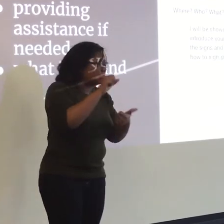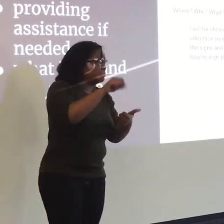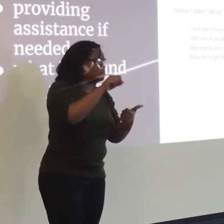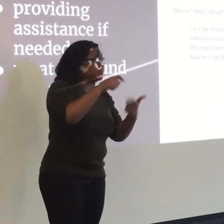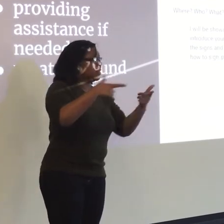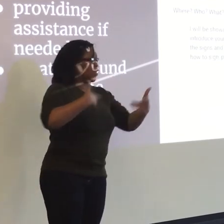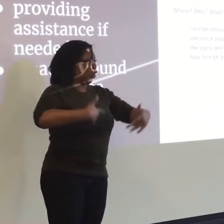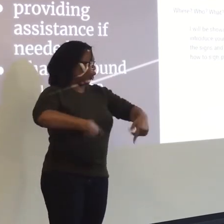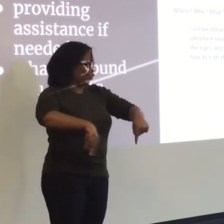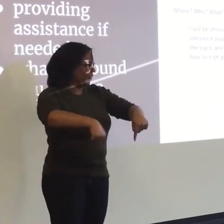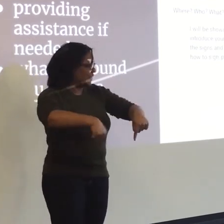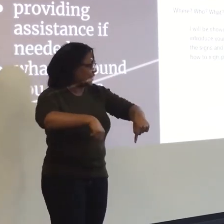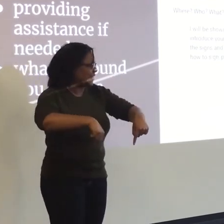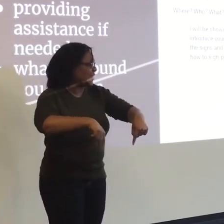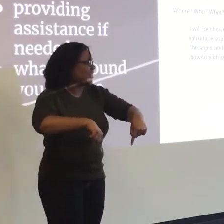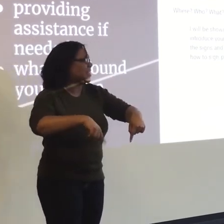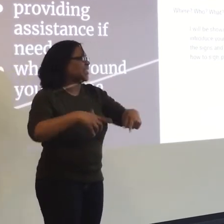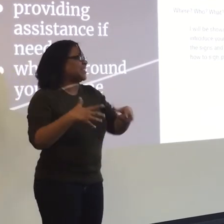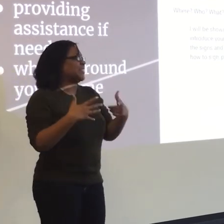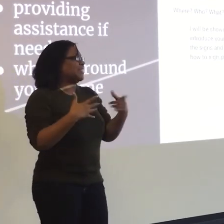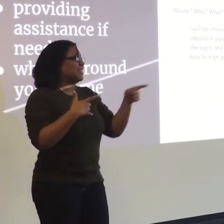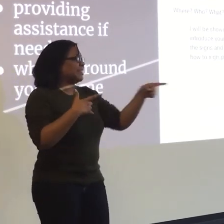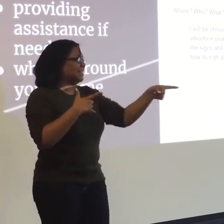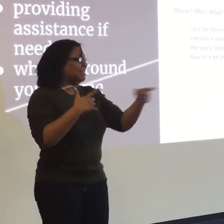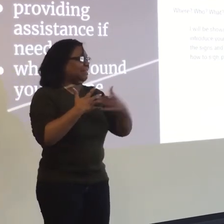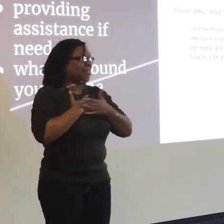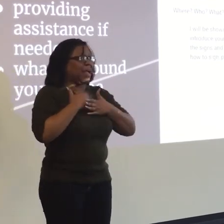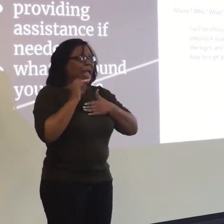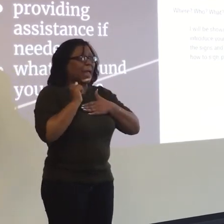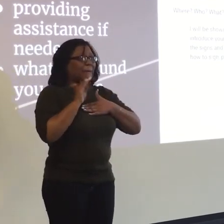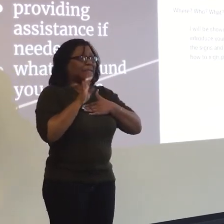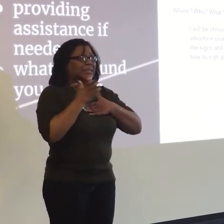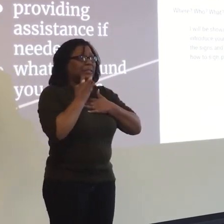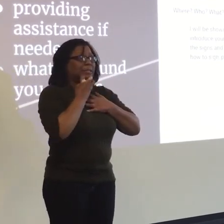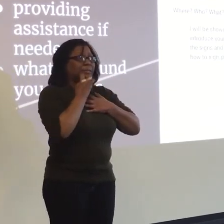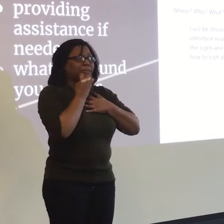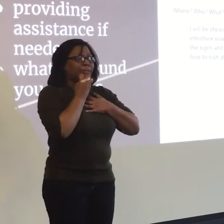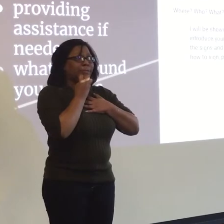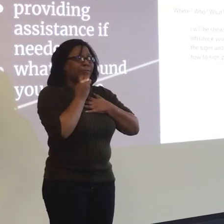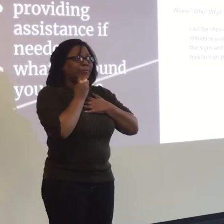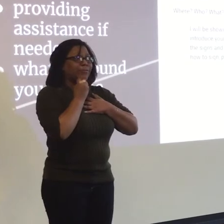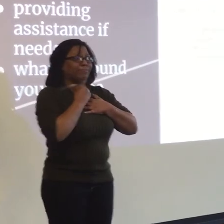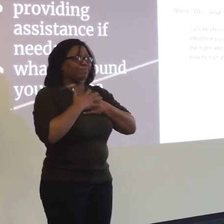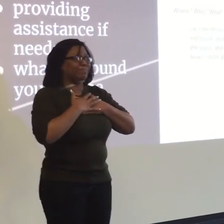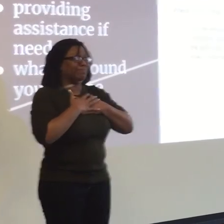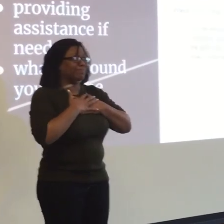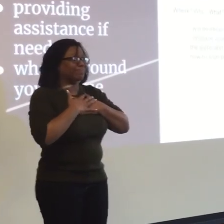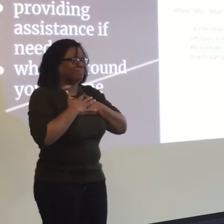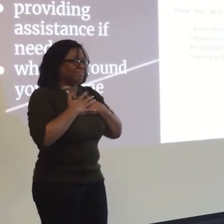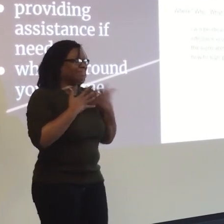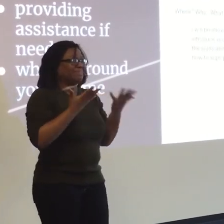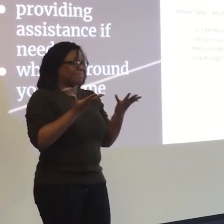language that you're not familiar with. Were you nervous? Mm-hmm. Oh, do I remember how to spell my name?